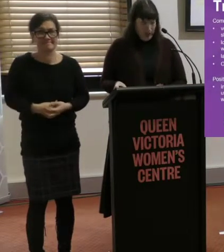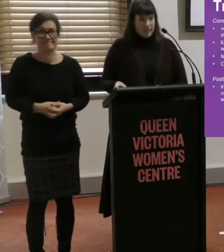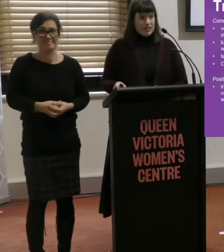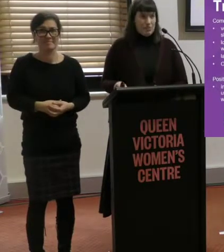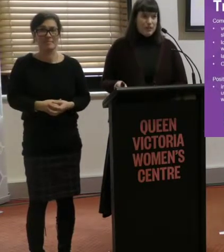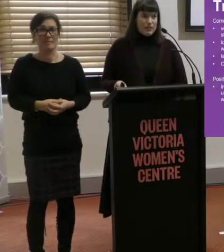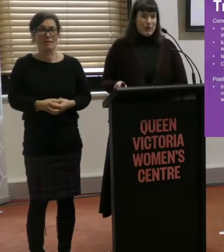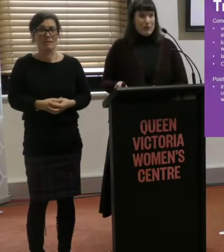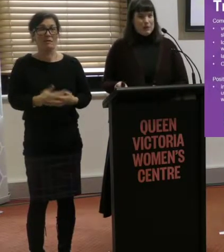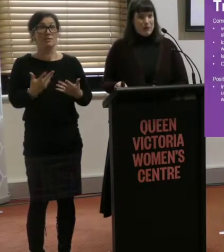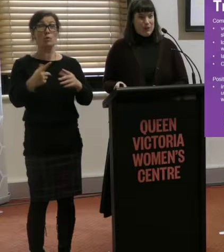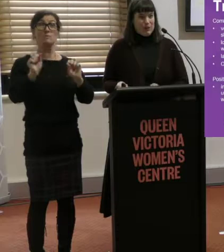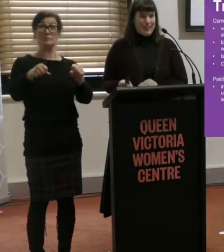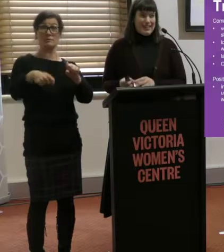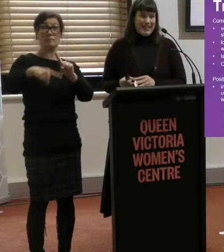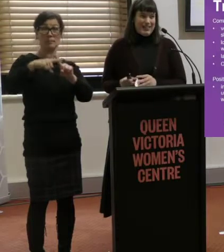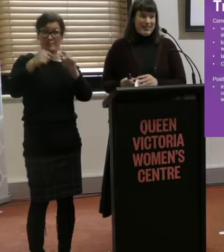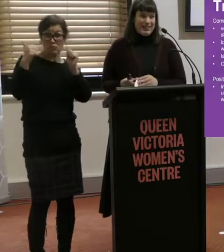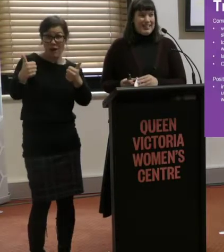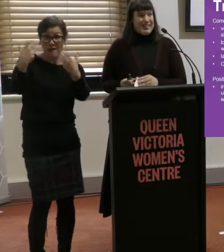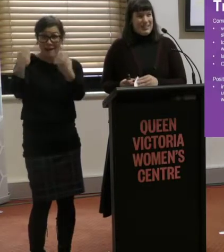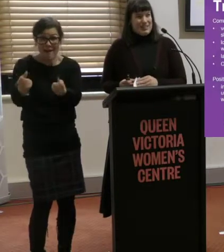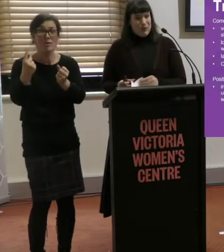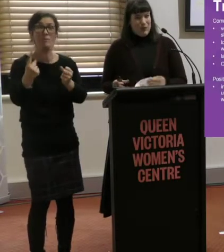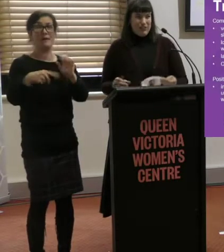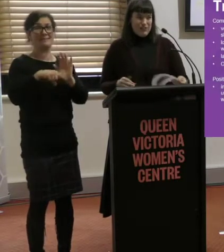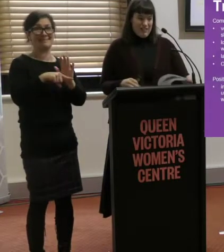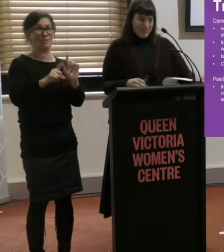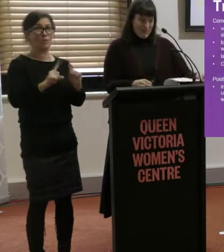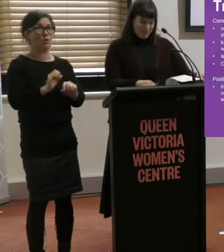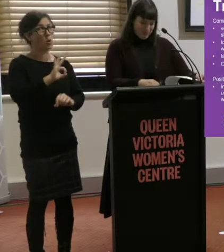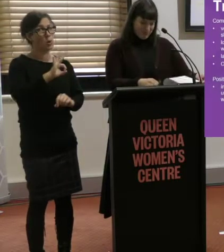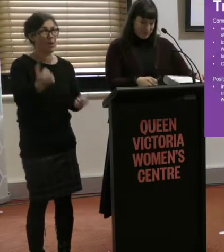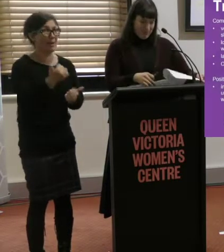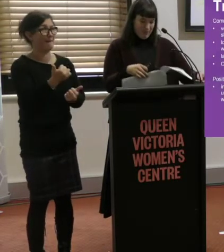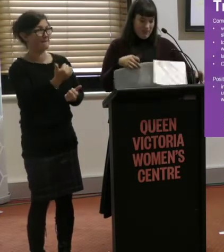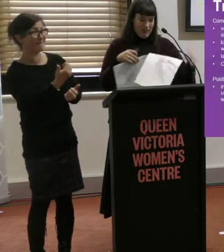So I guess it's a positive that it works and it works, the negative that it's not working often enough.